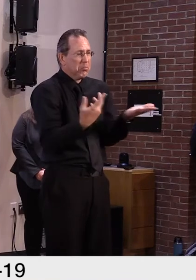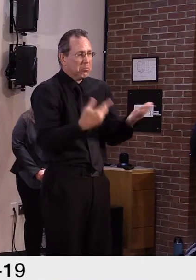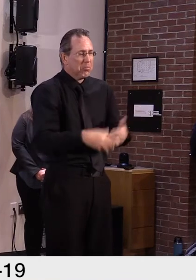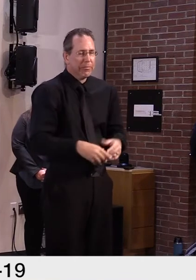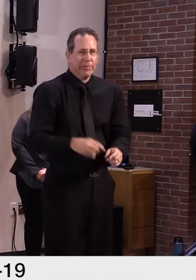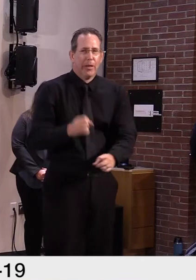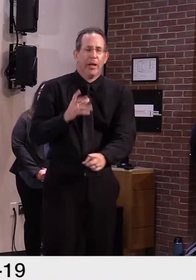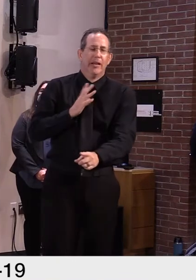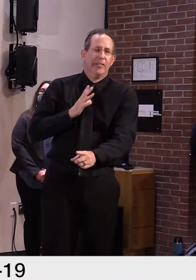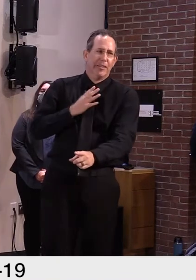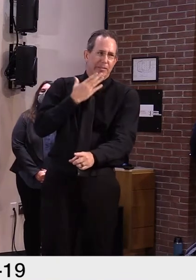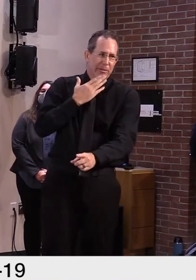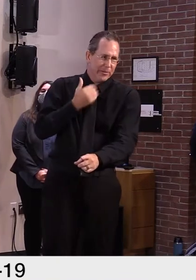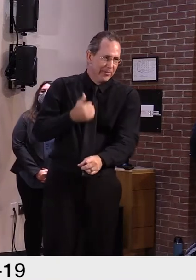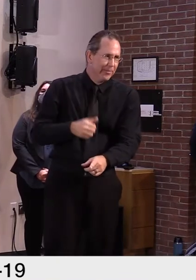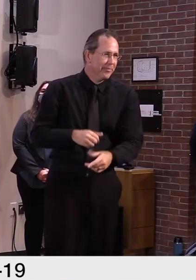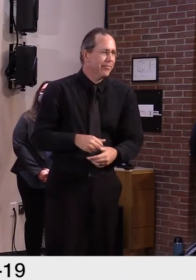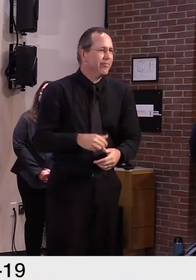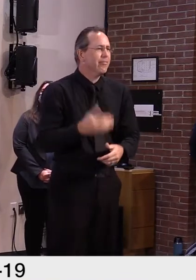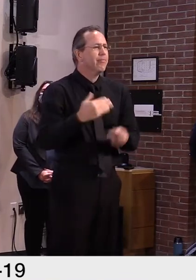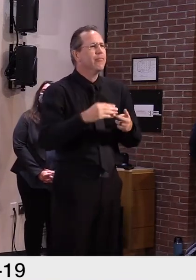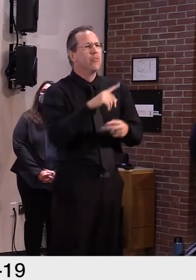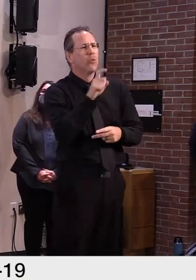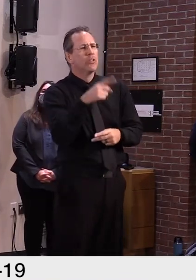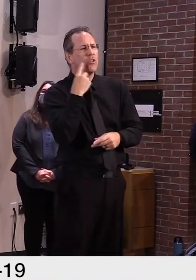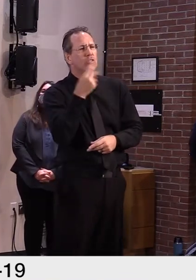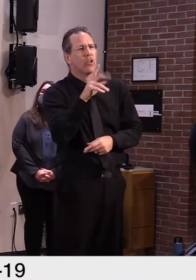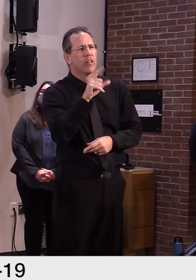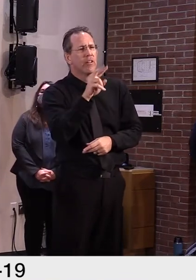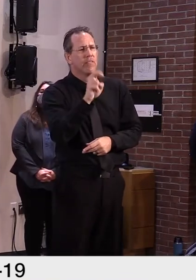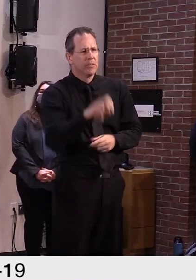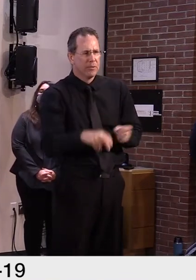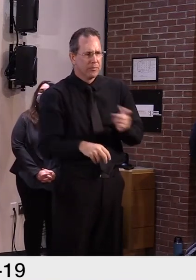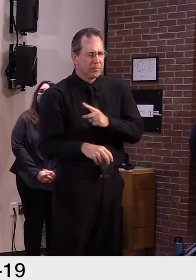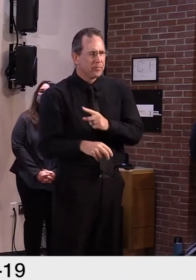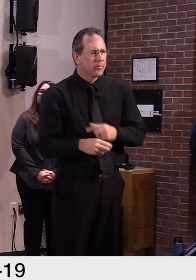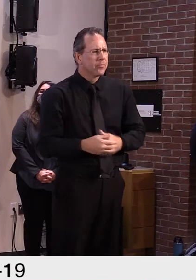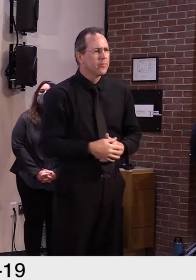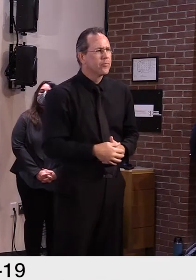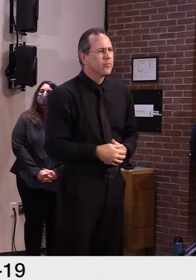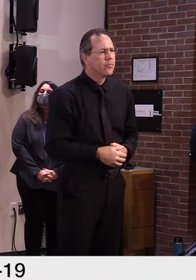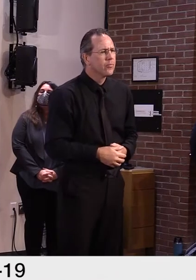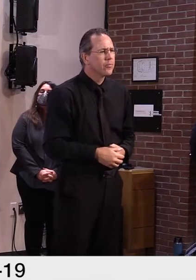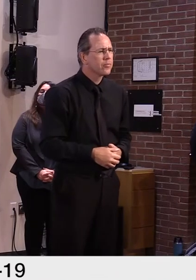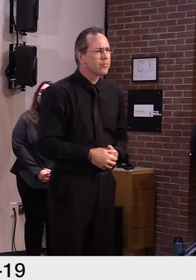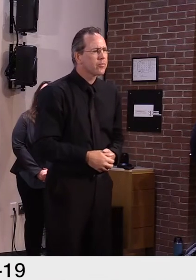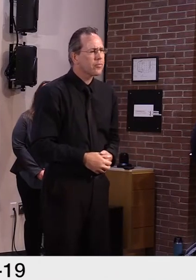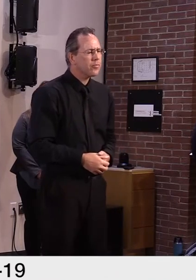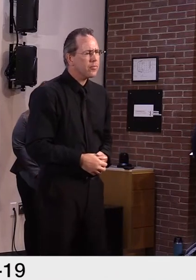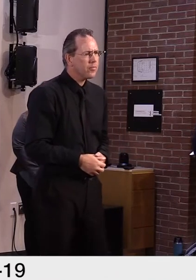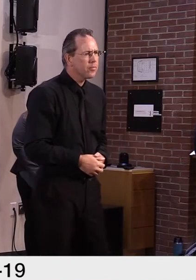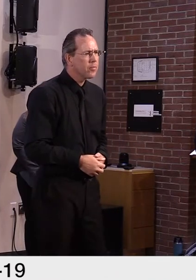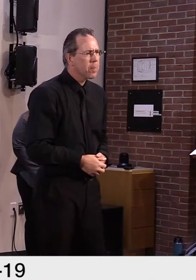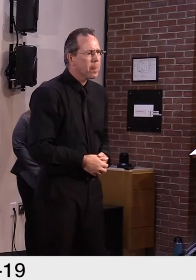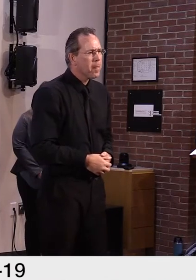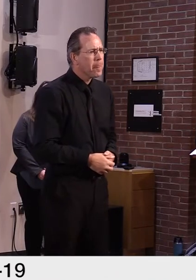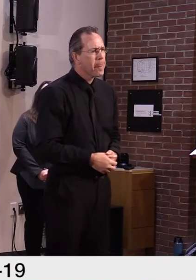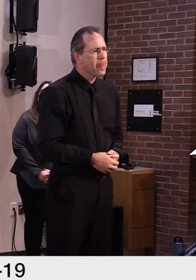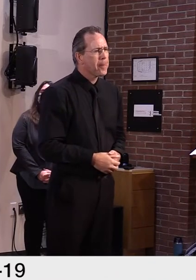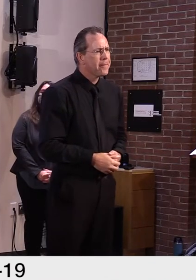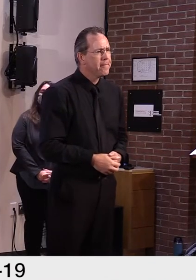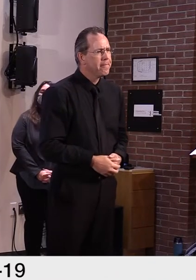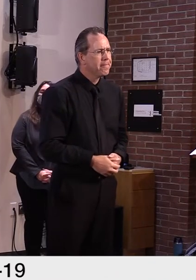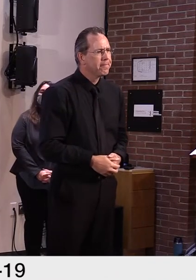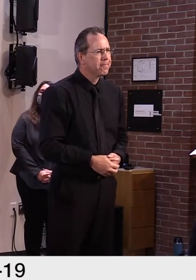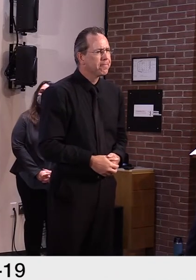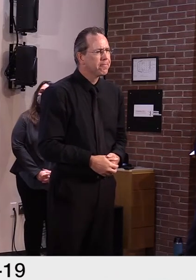Health report, which reports that presumably of the, you know, recorded COVID-19 cases,